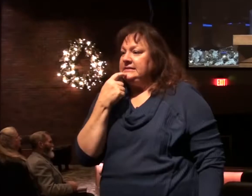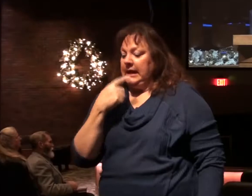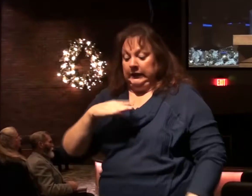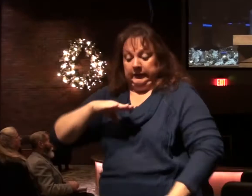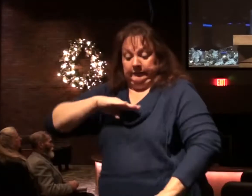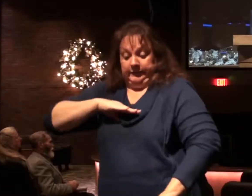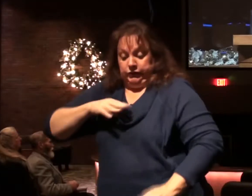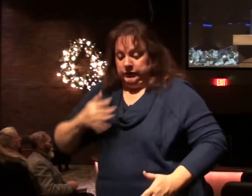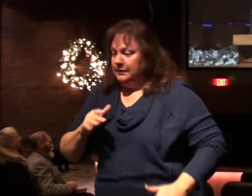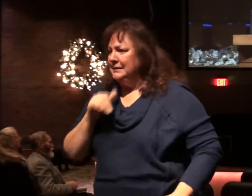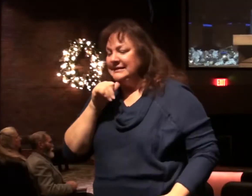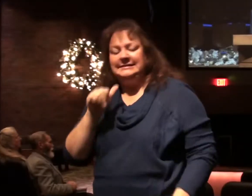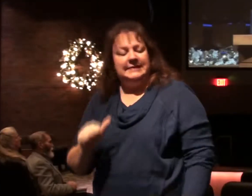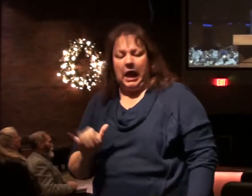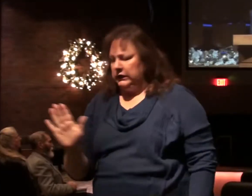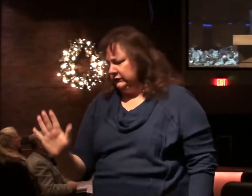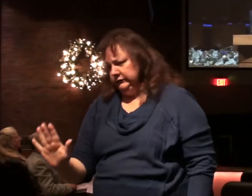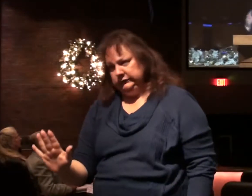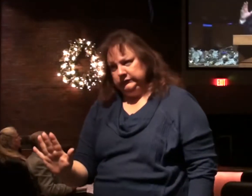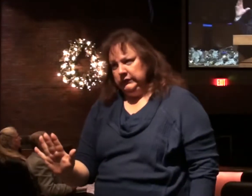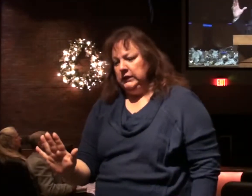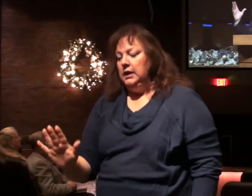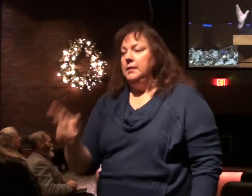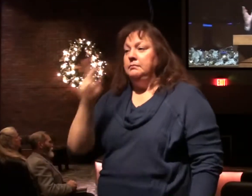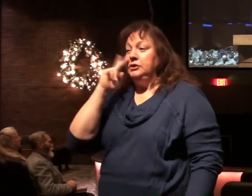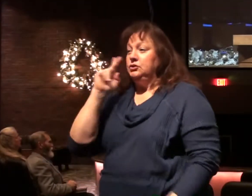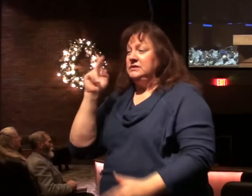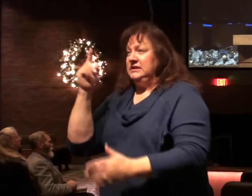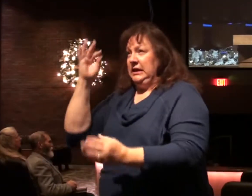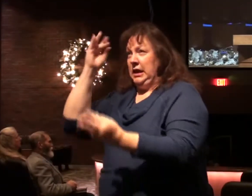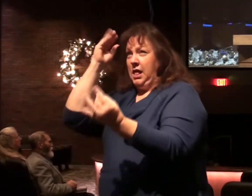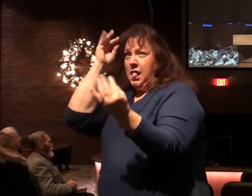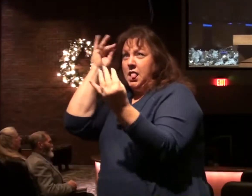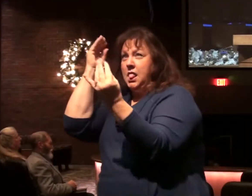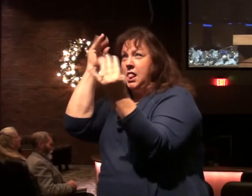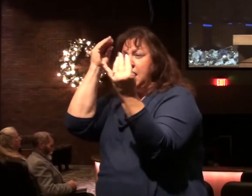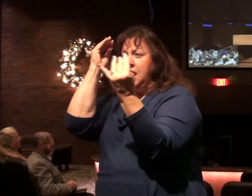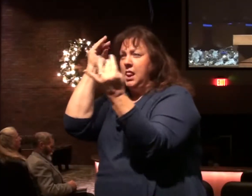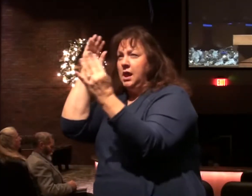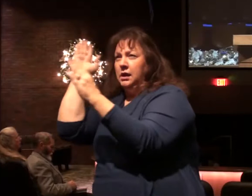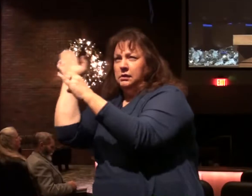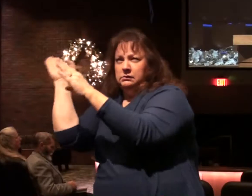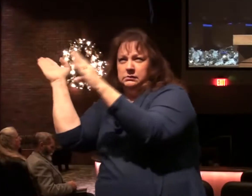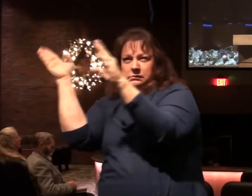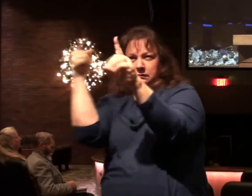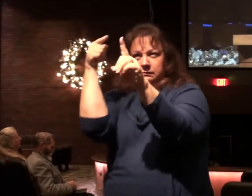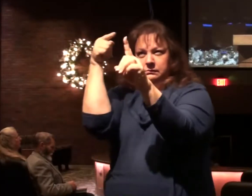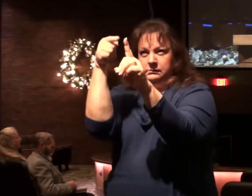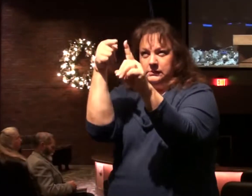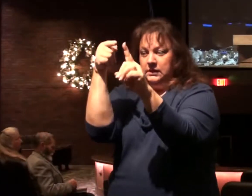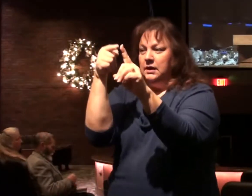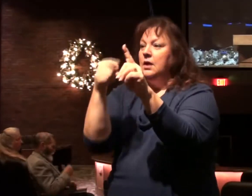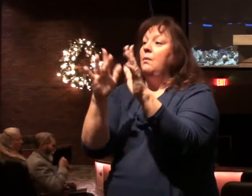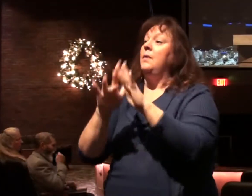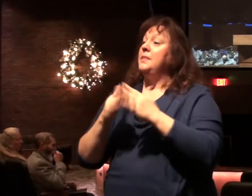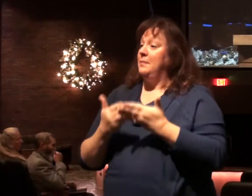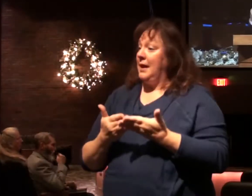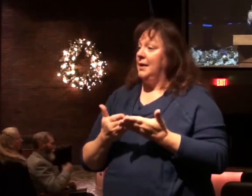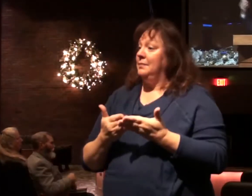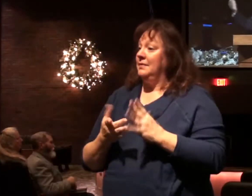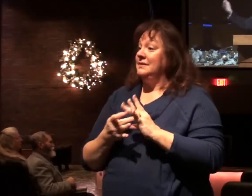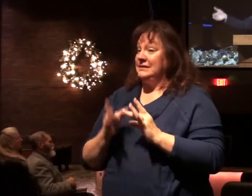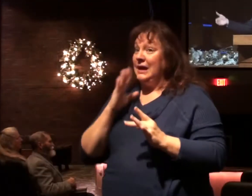fulfillment because it's not, but you see how all the thinking is focusing on matters that the Bible says